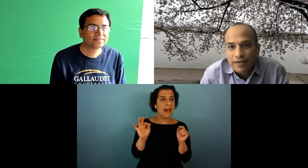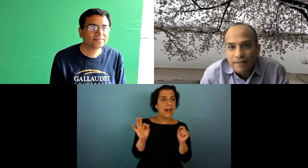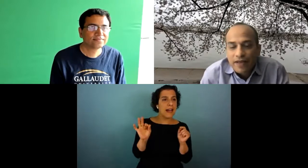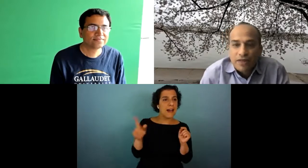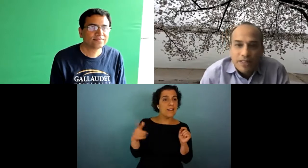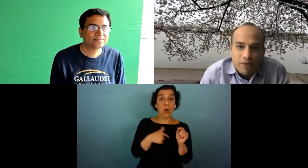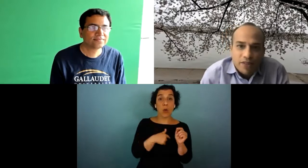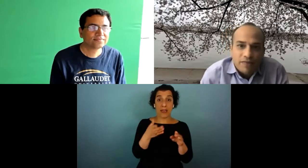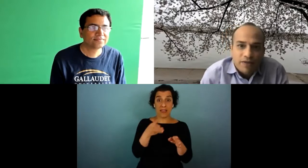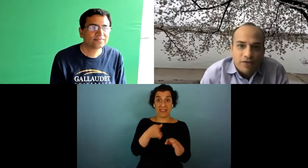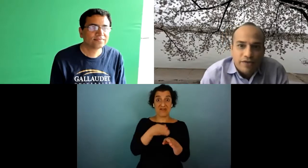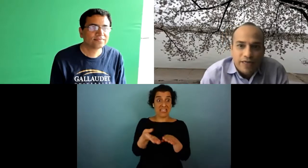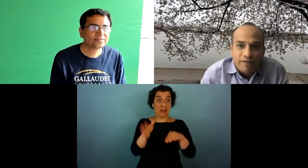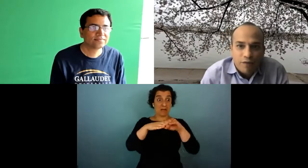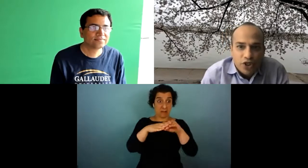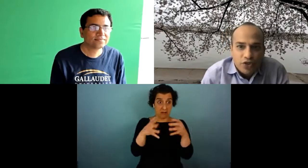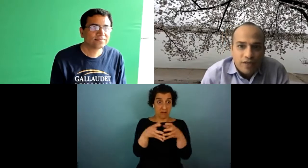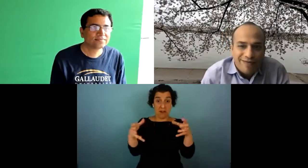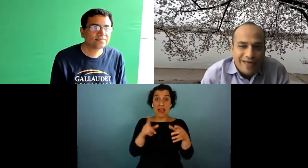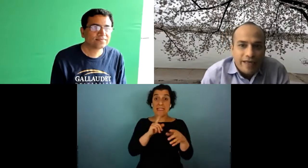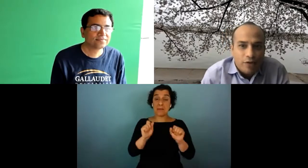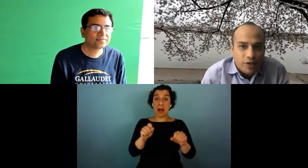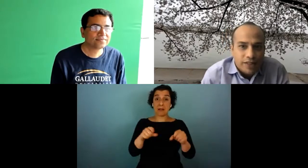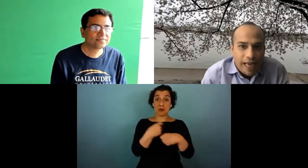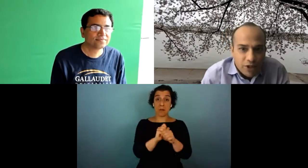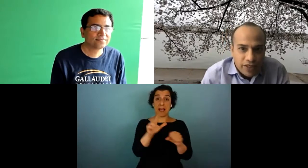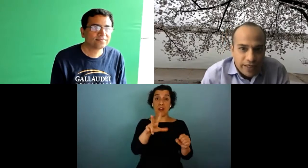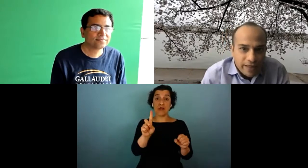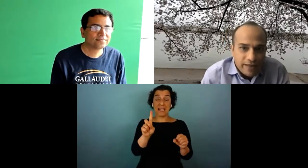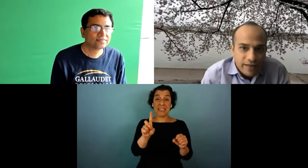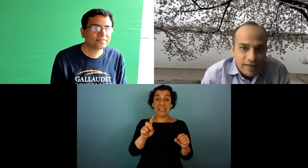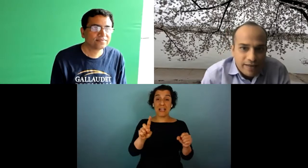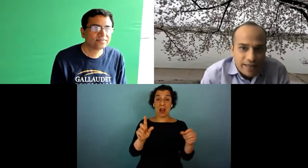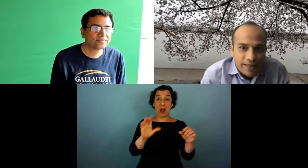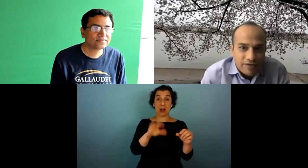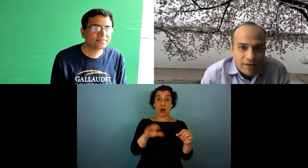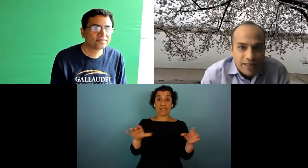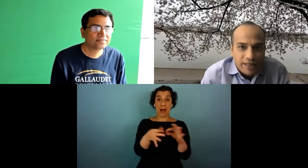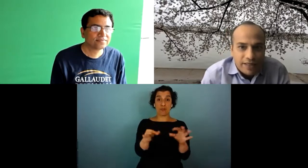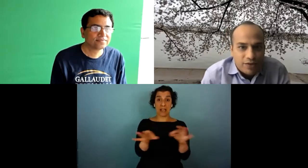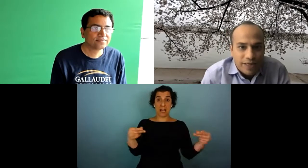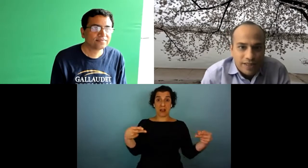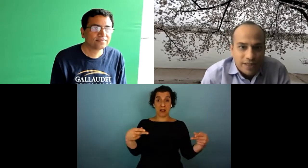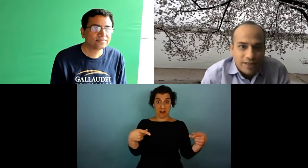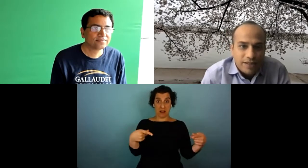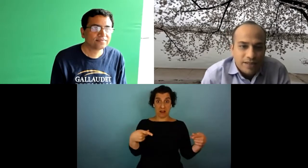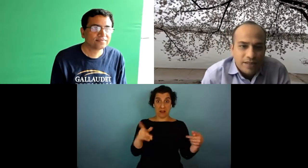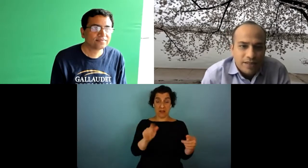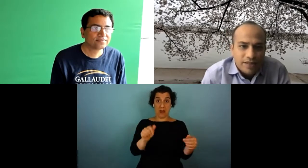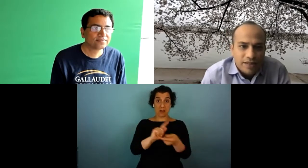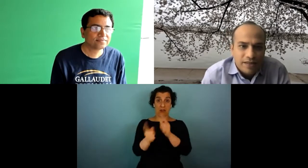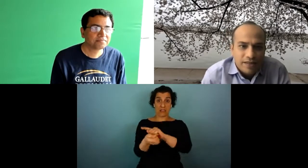so is it possible to create virtual 3d closed captioning that is translated into asl